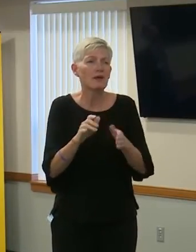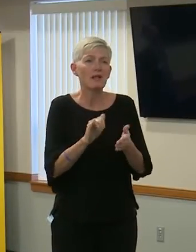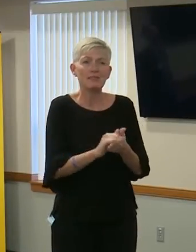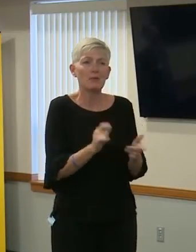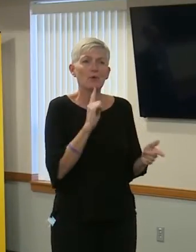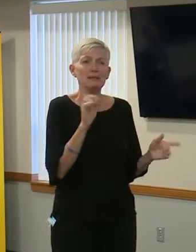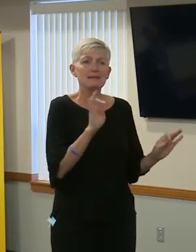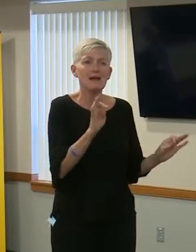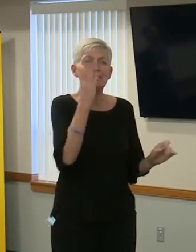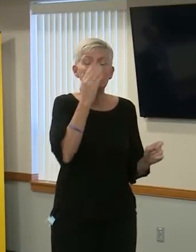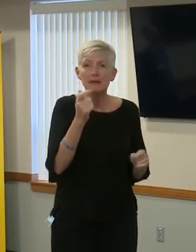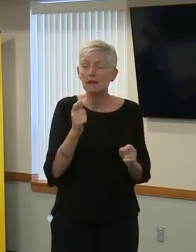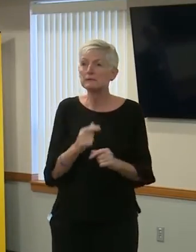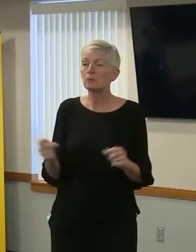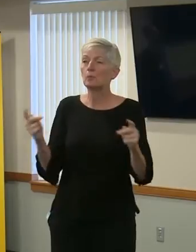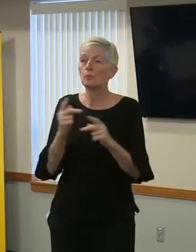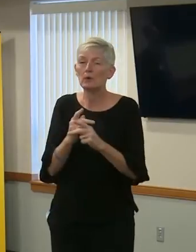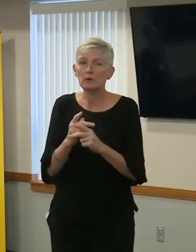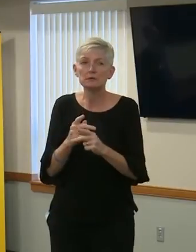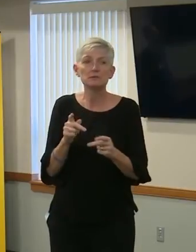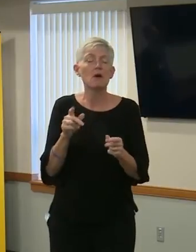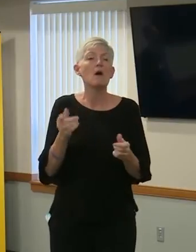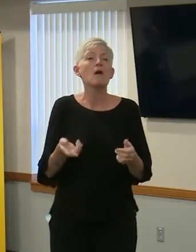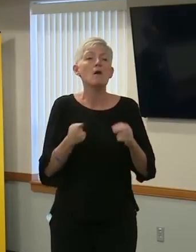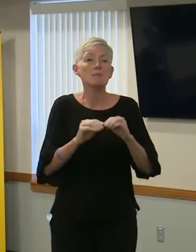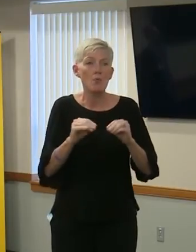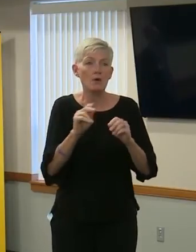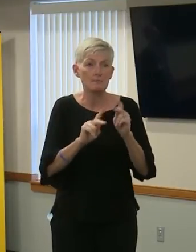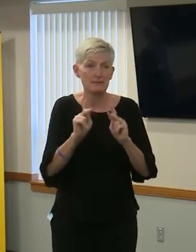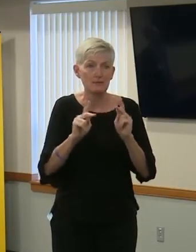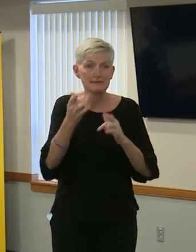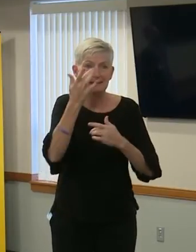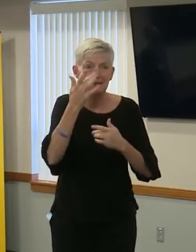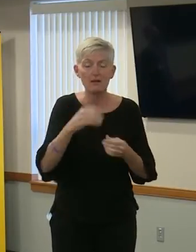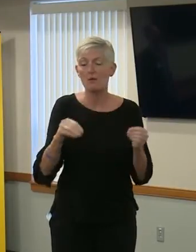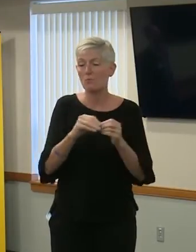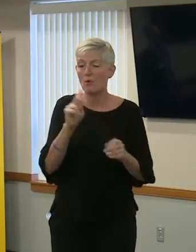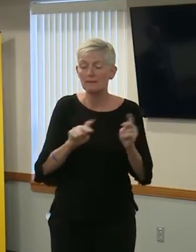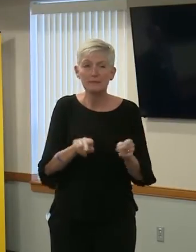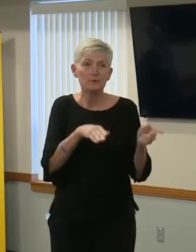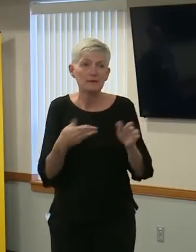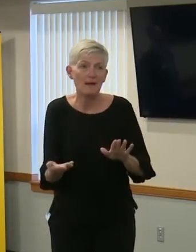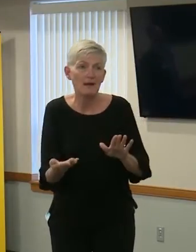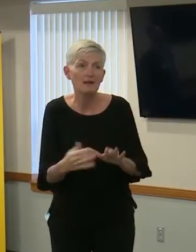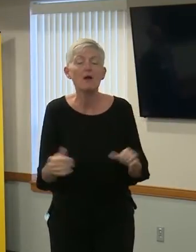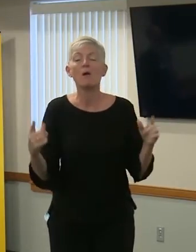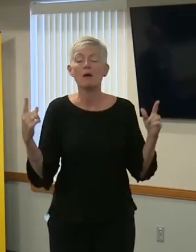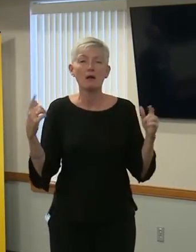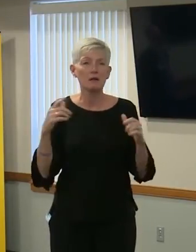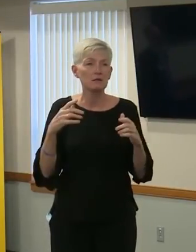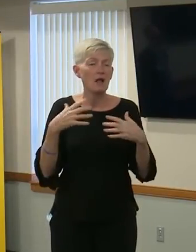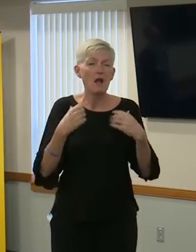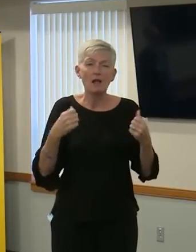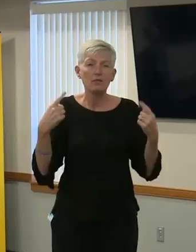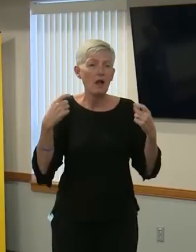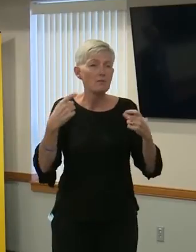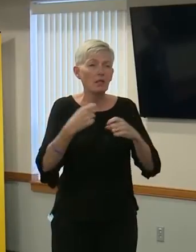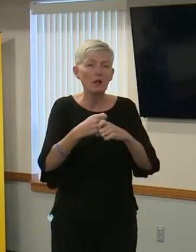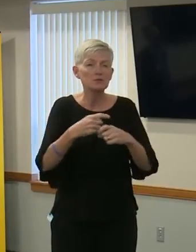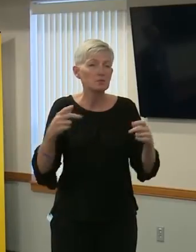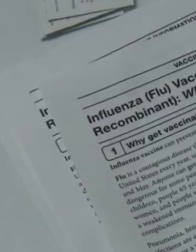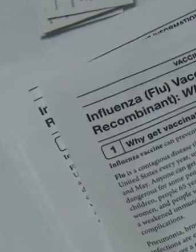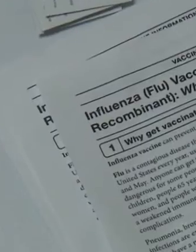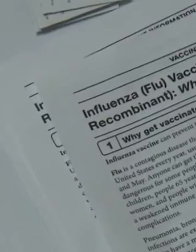More pressing will be increased mortality or deaths, further health complications, and the overwhelming of our health care